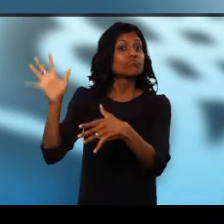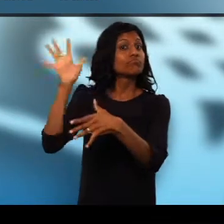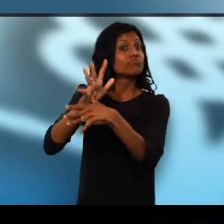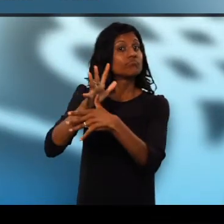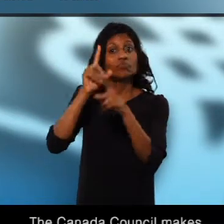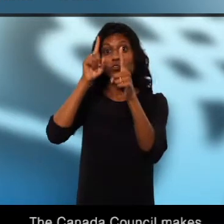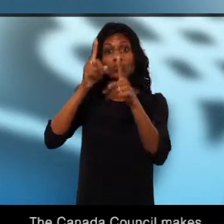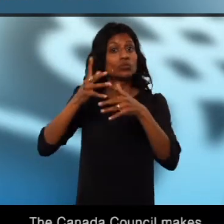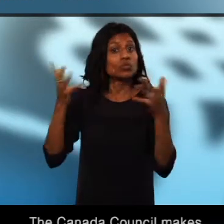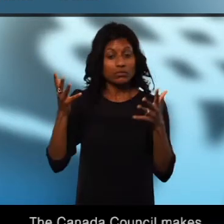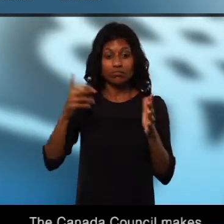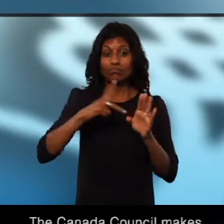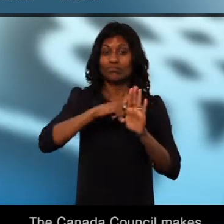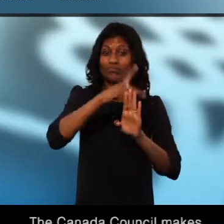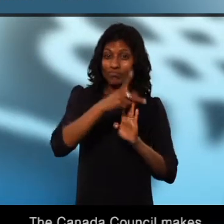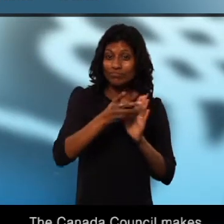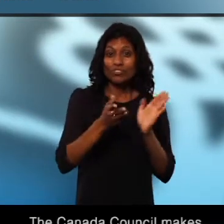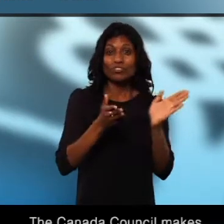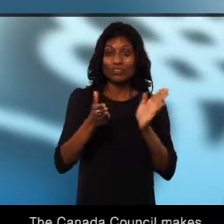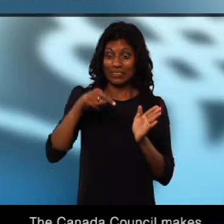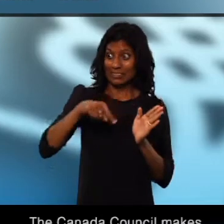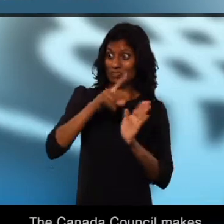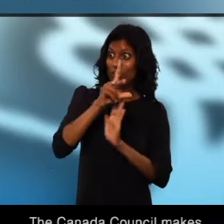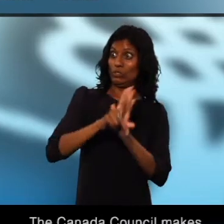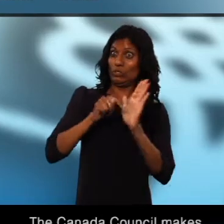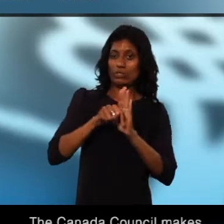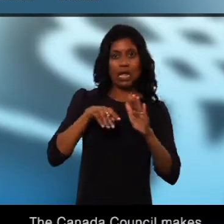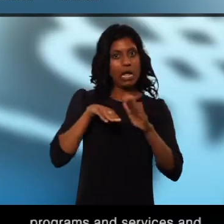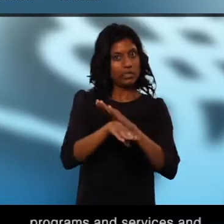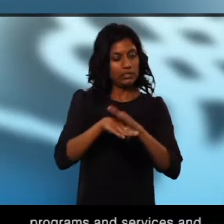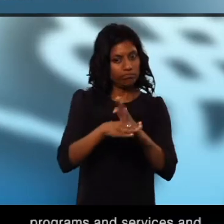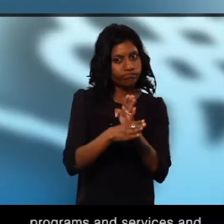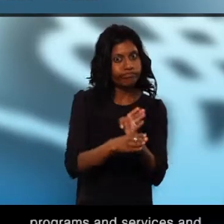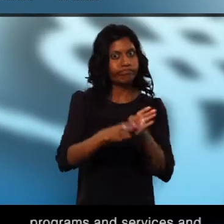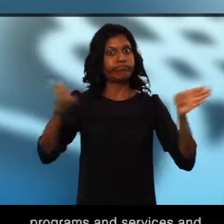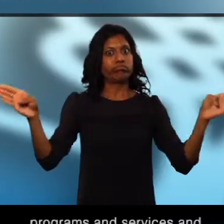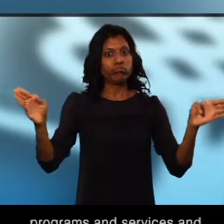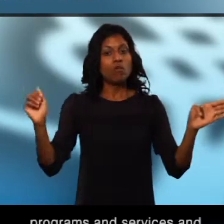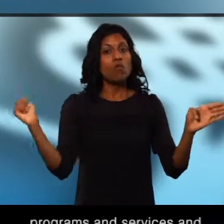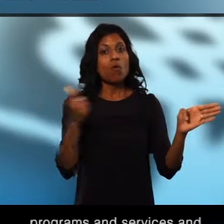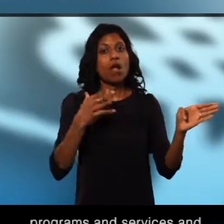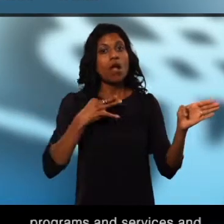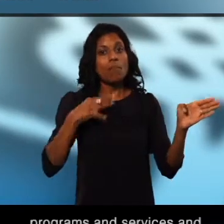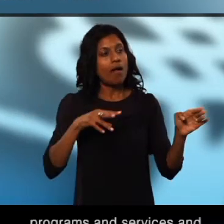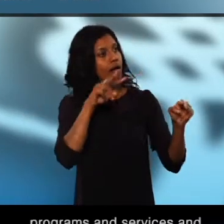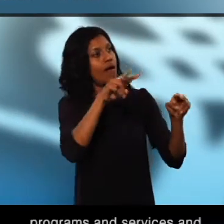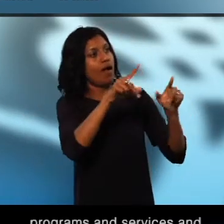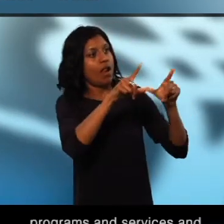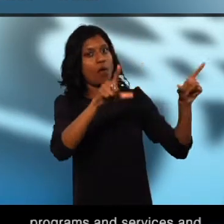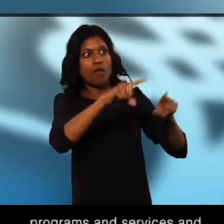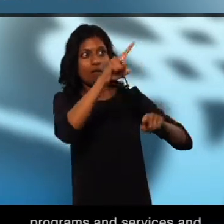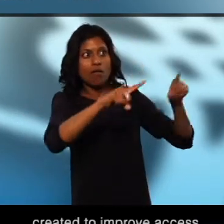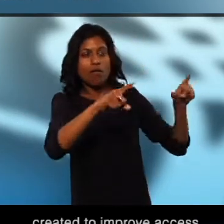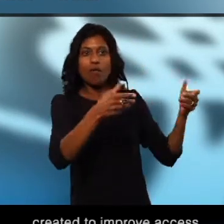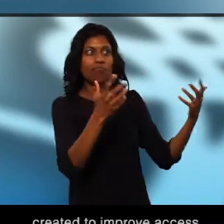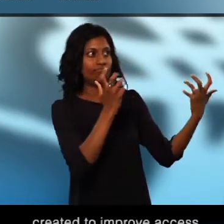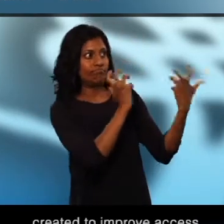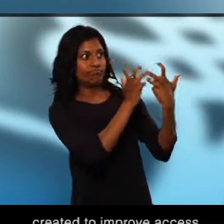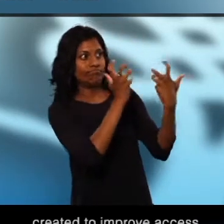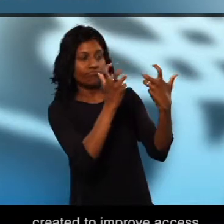The Canada Council makes equity a priority in our programs and services, and this series of videos was created to improve